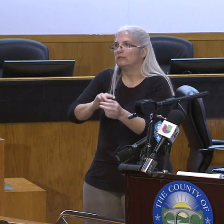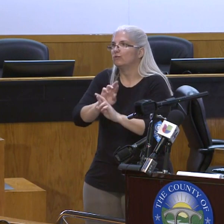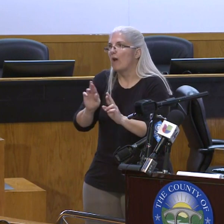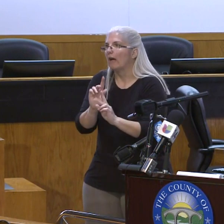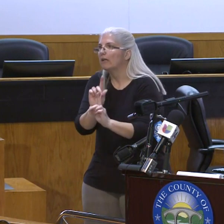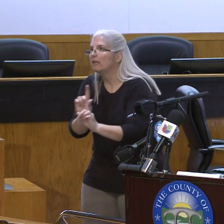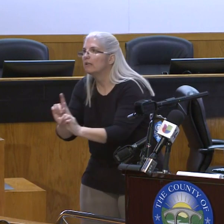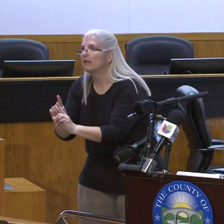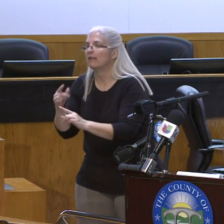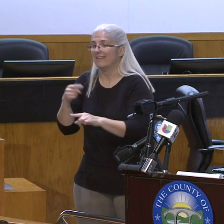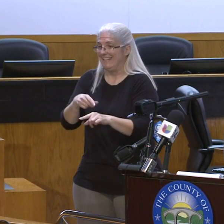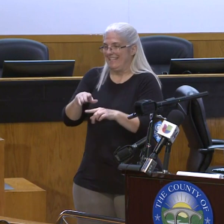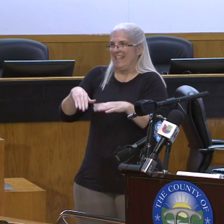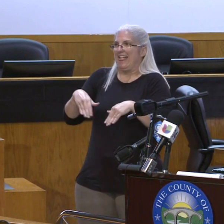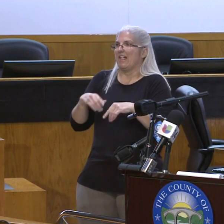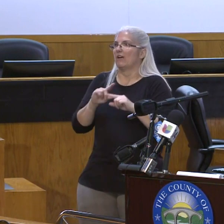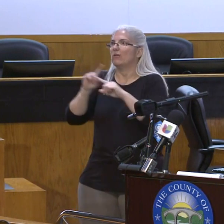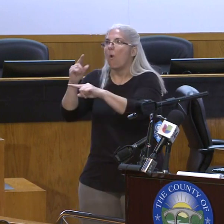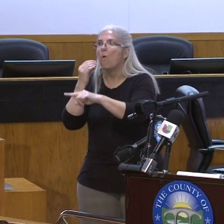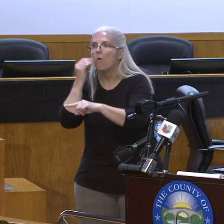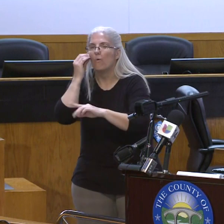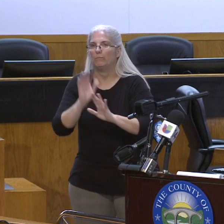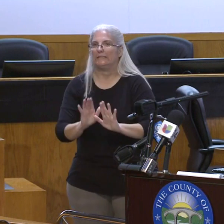to any other independent living.